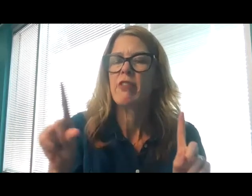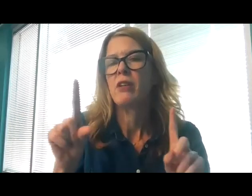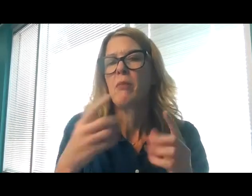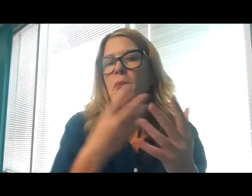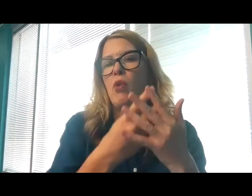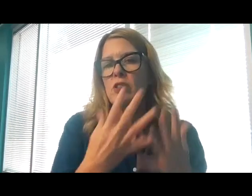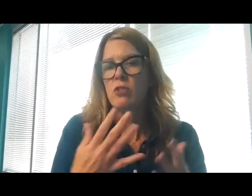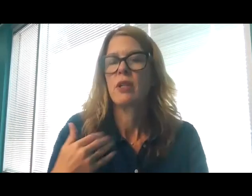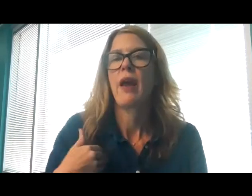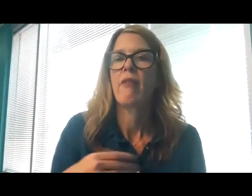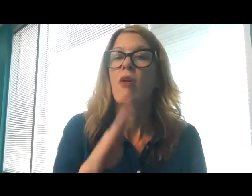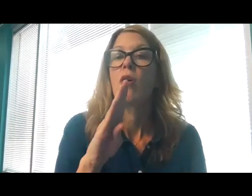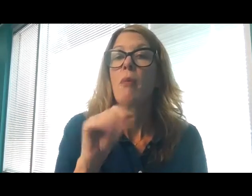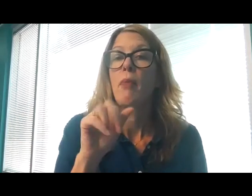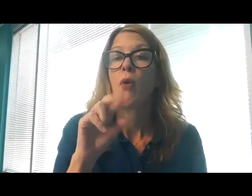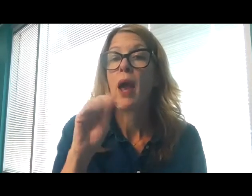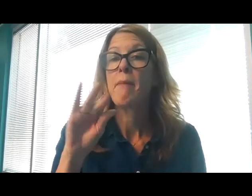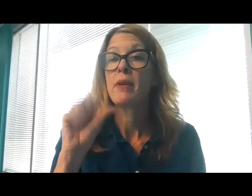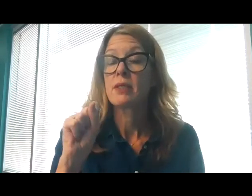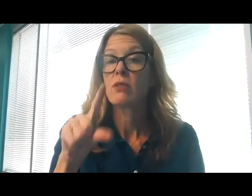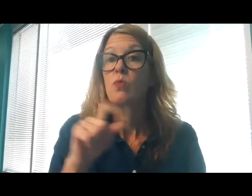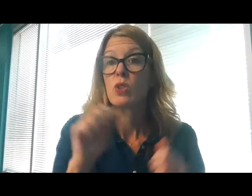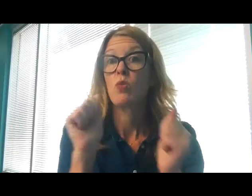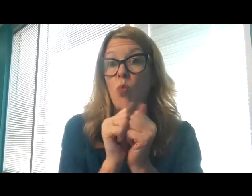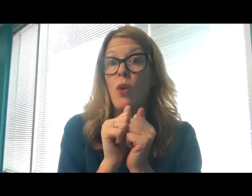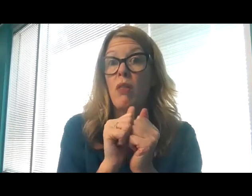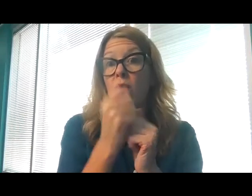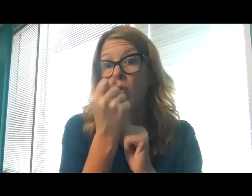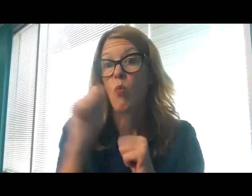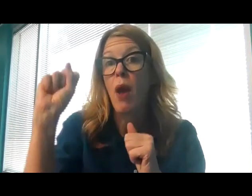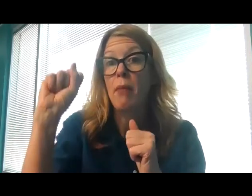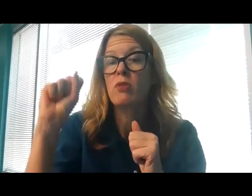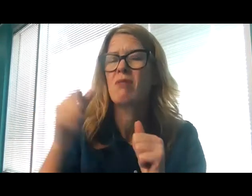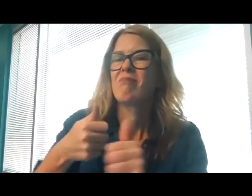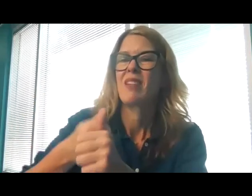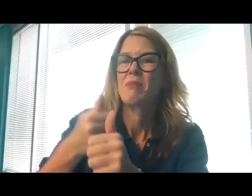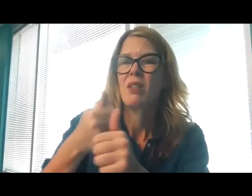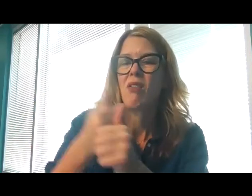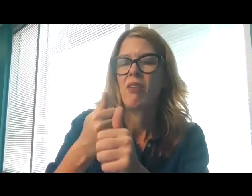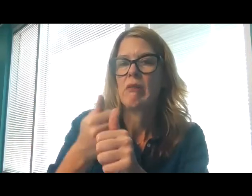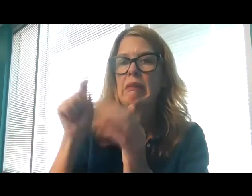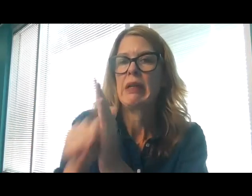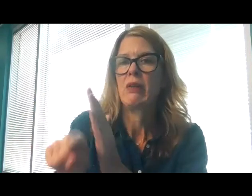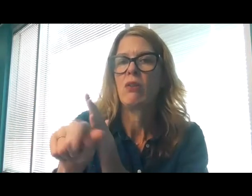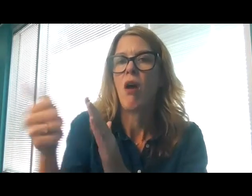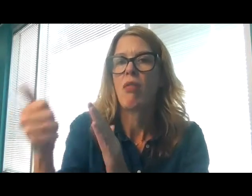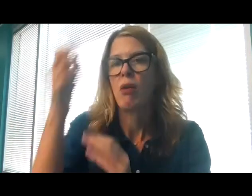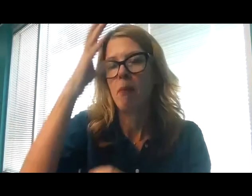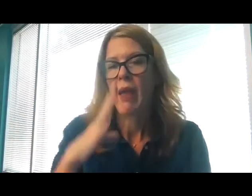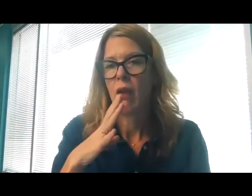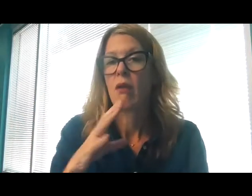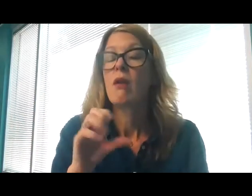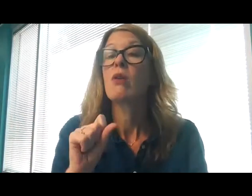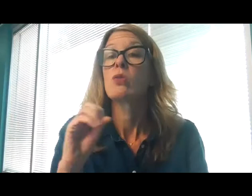Barabbas was in prison with the rebels, who had committed murder during the insurrection. So the crowd came